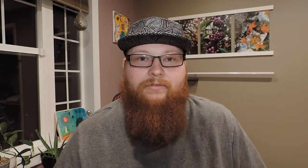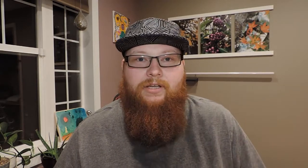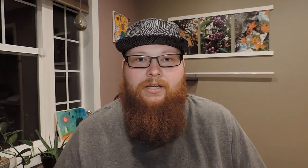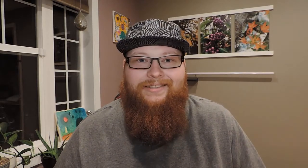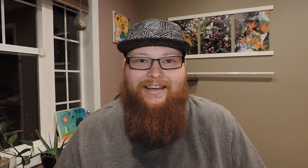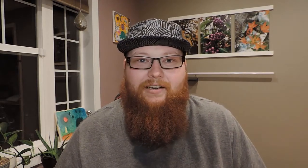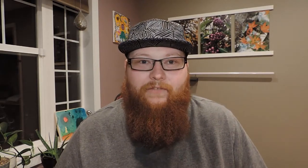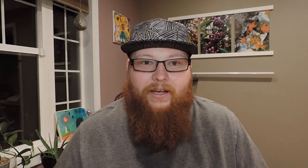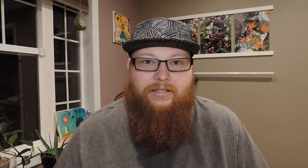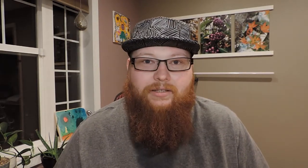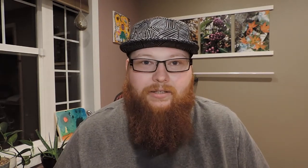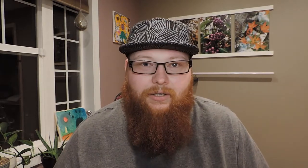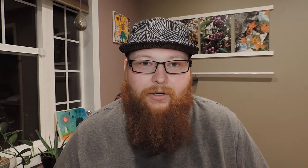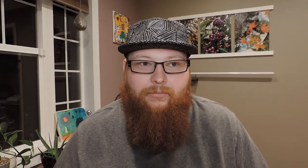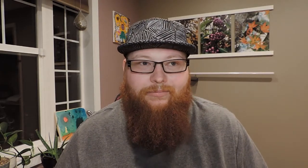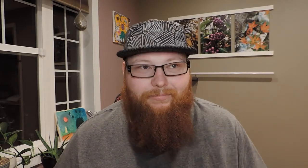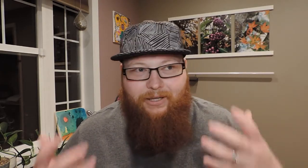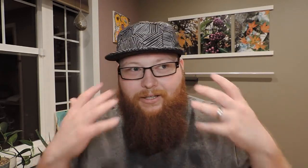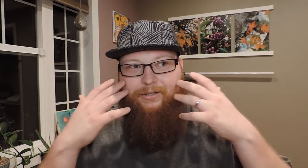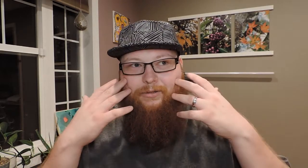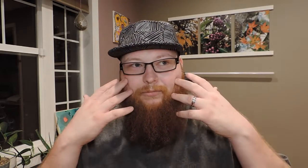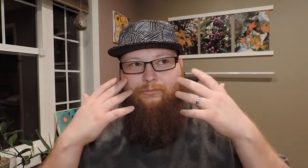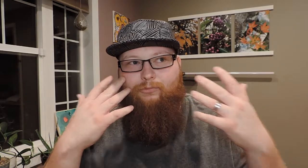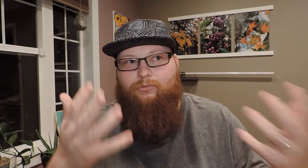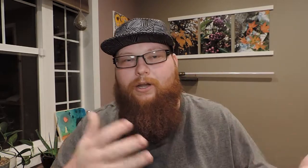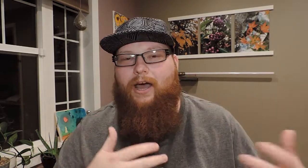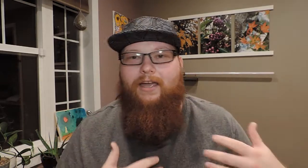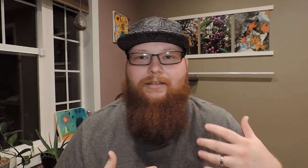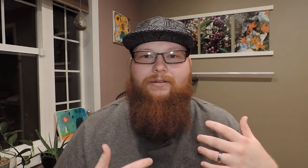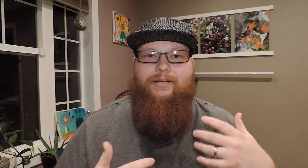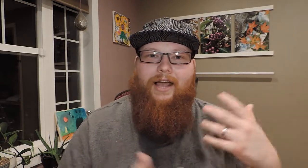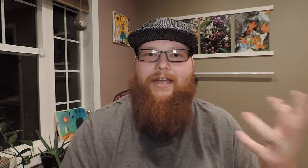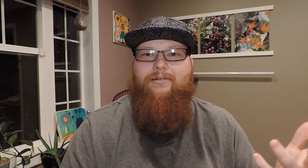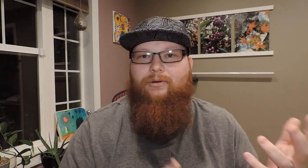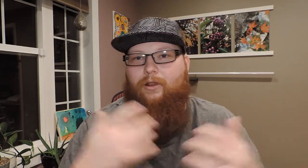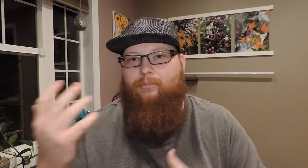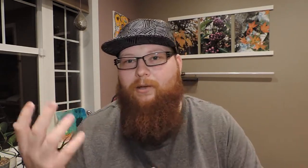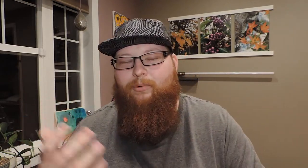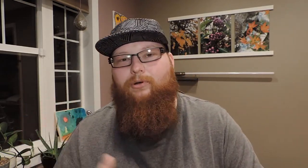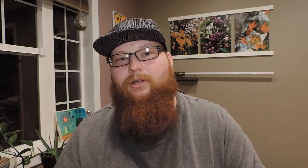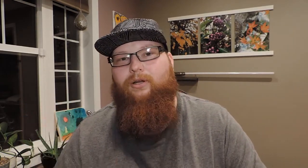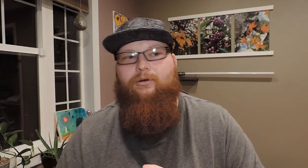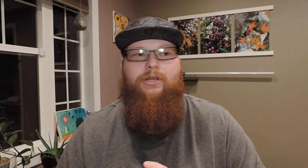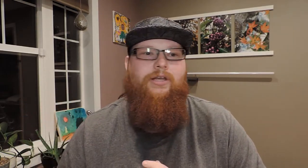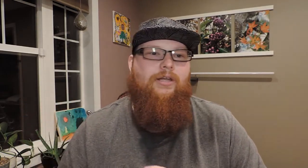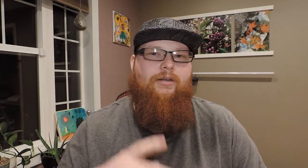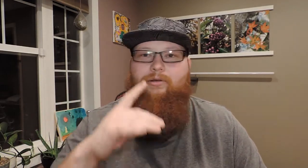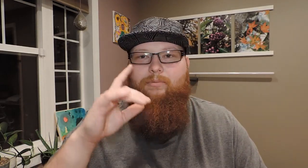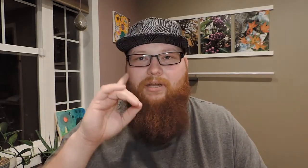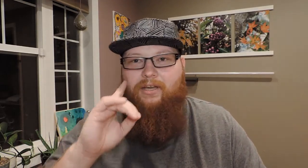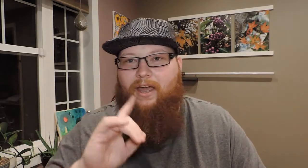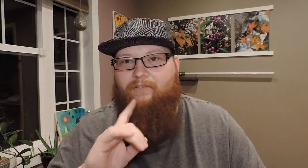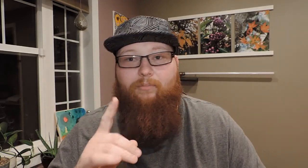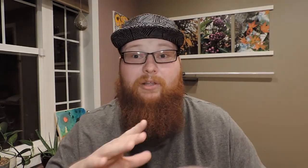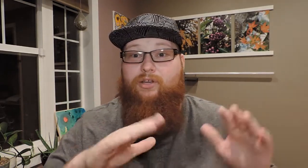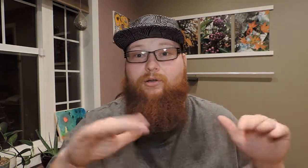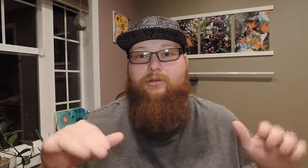sound effects, you know. Because when I sign to other people, you know, it could be deaf, it could be children.